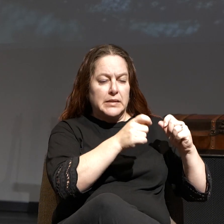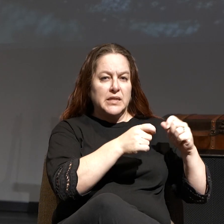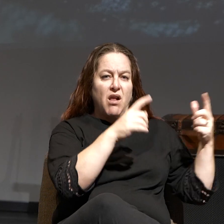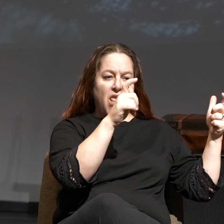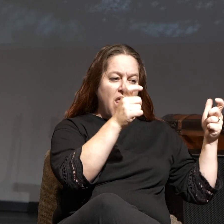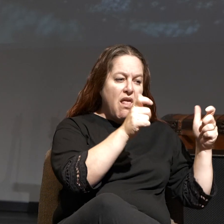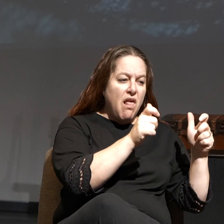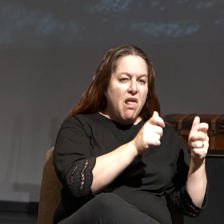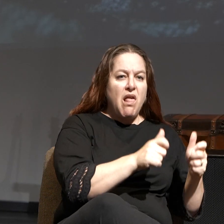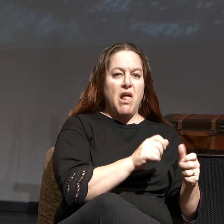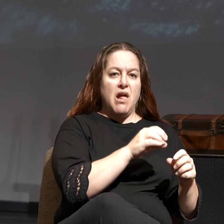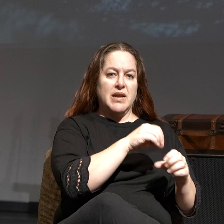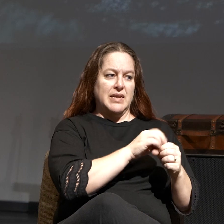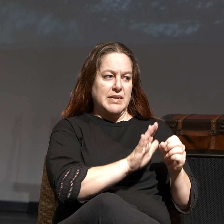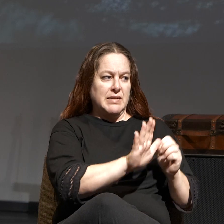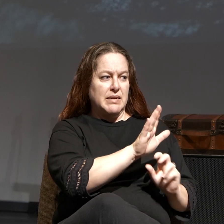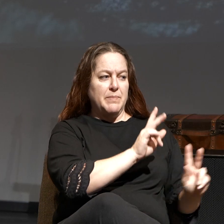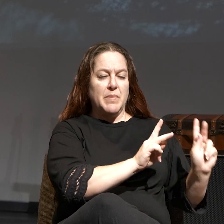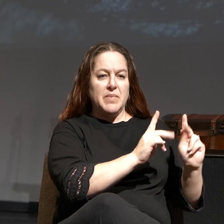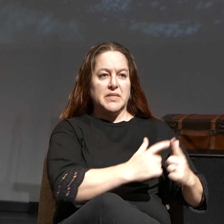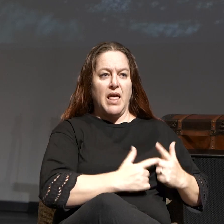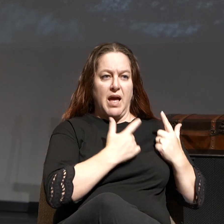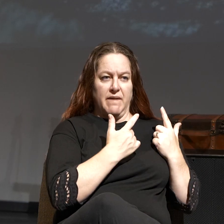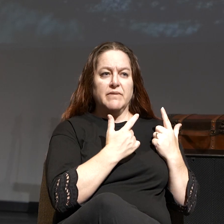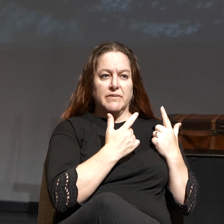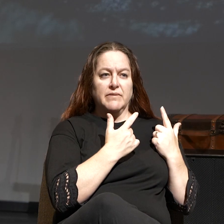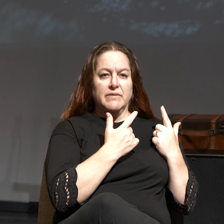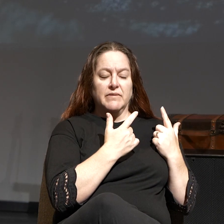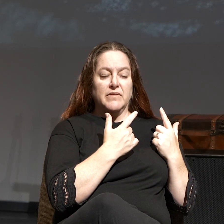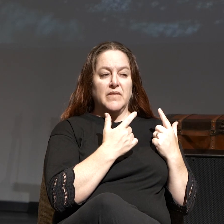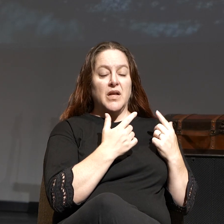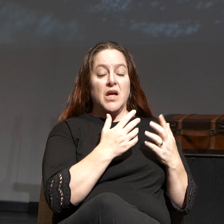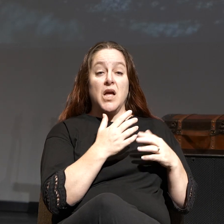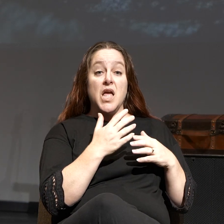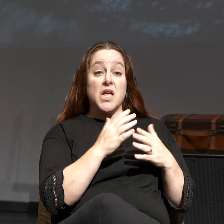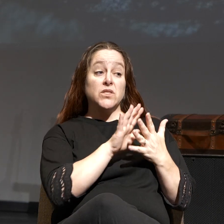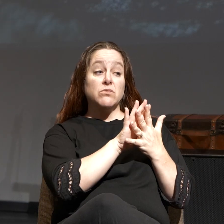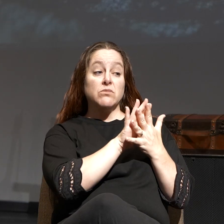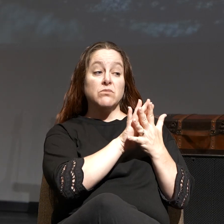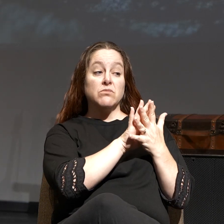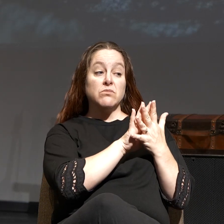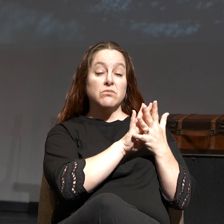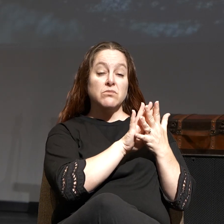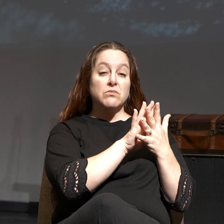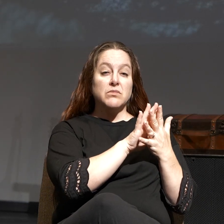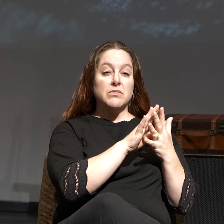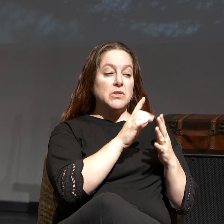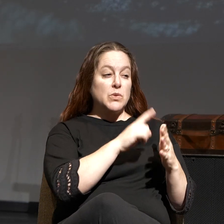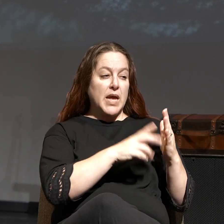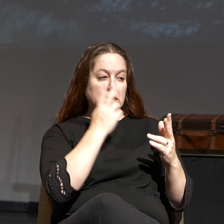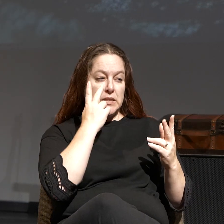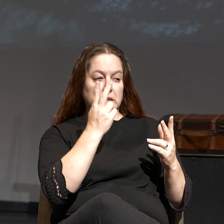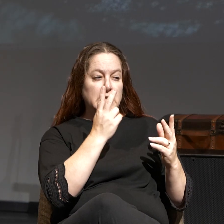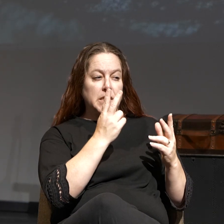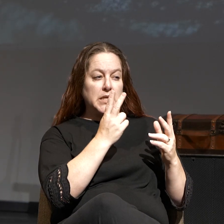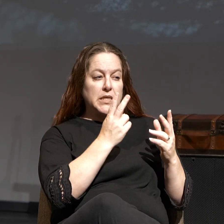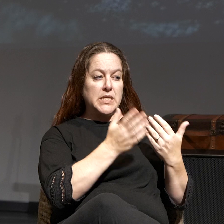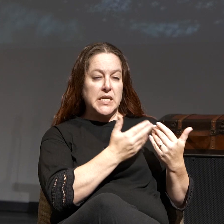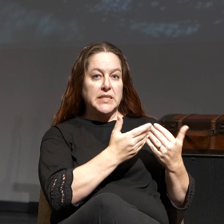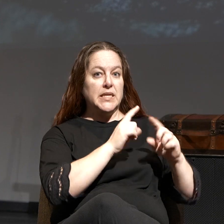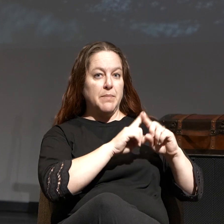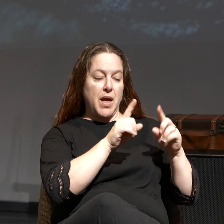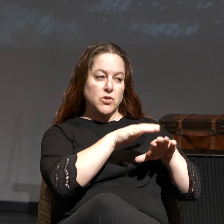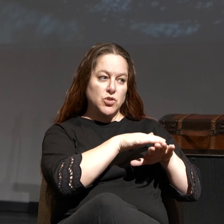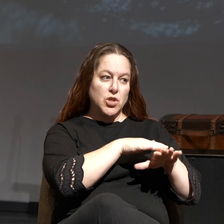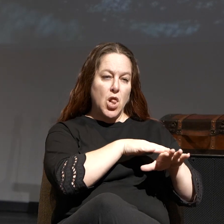people's lives. It's almost imperceptibly happening in their life. And He's showing us the process here. It